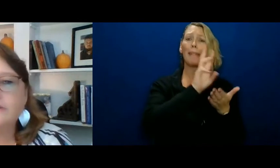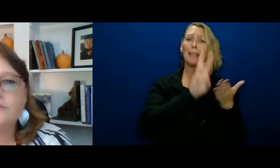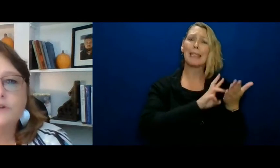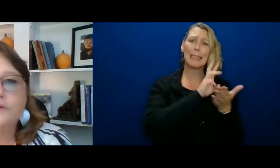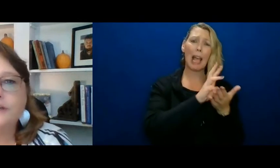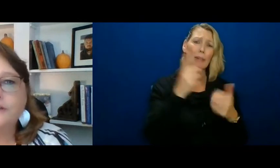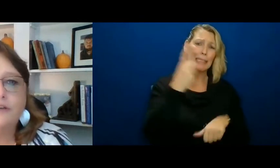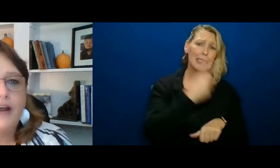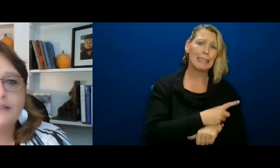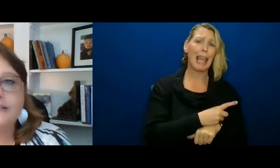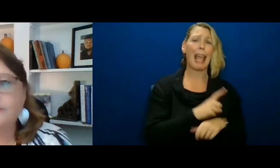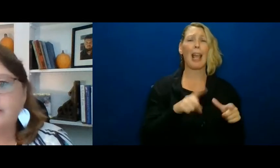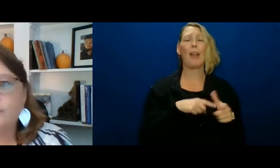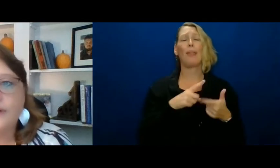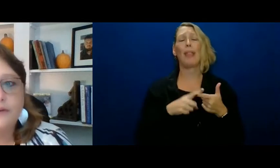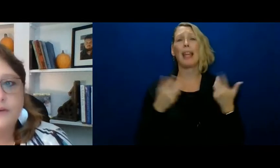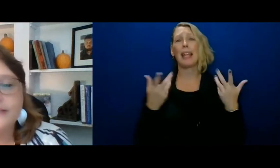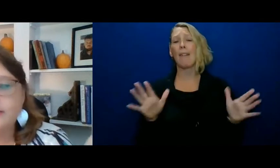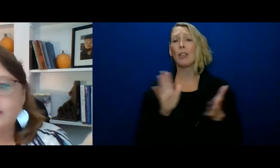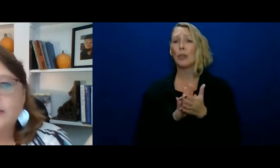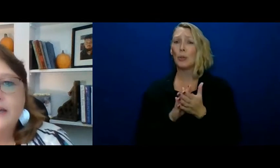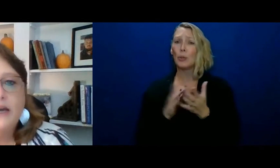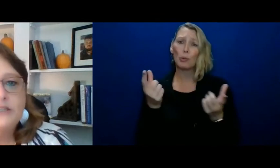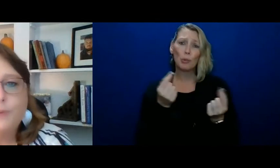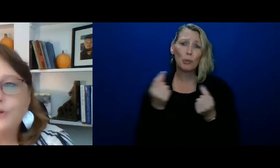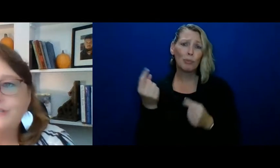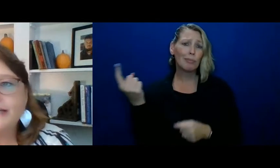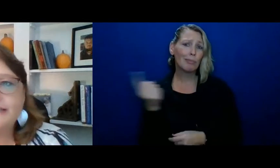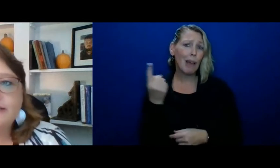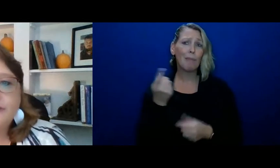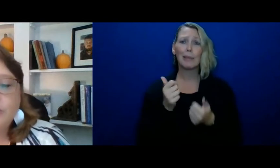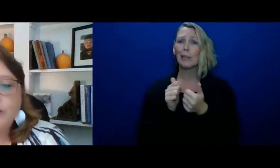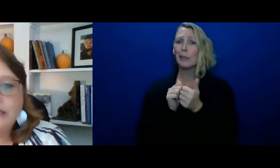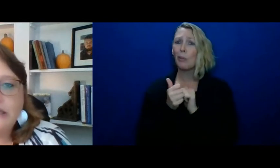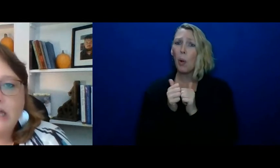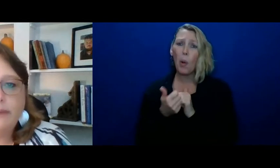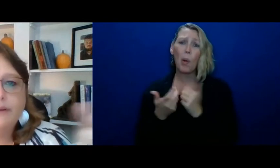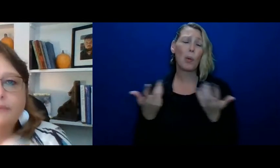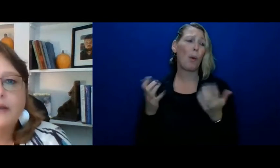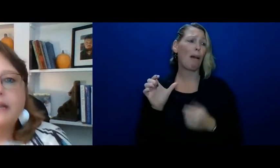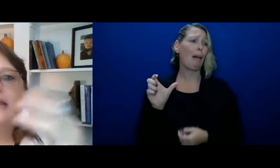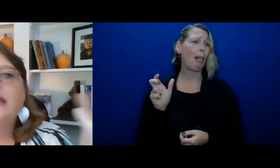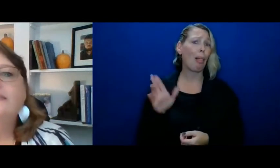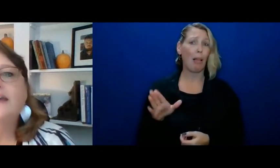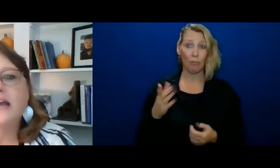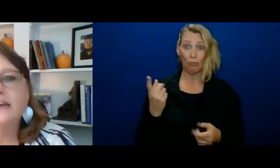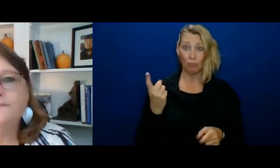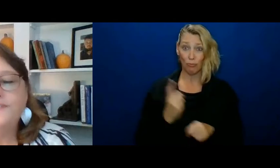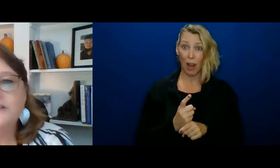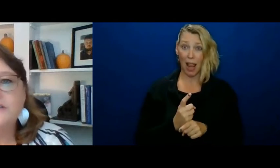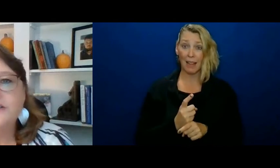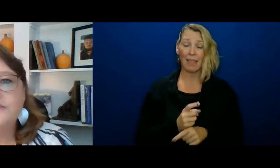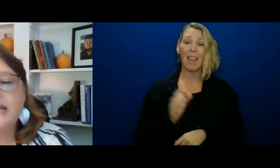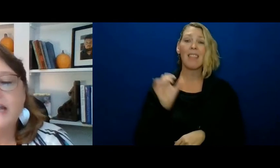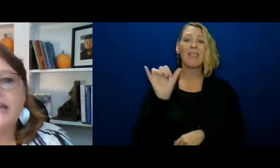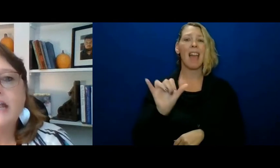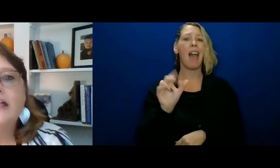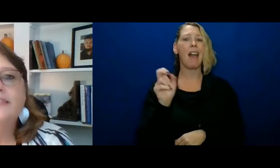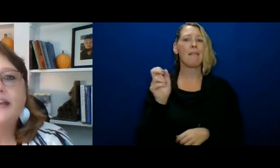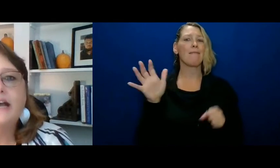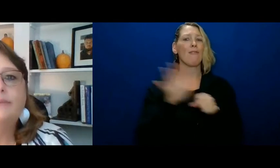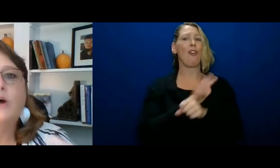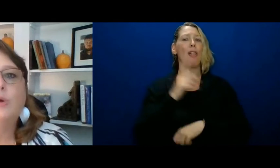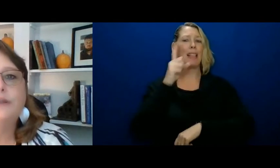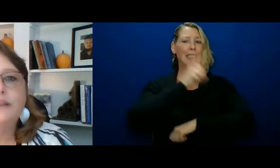on an extracurricular activity, whether it's a sports activity or a club. Right. That kind of fills their day.